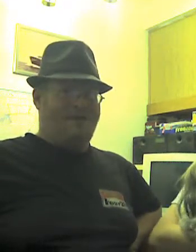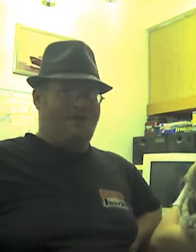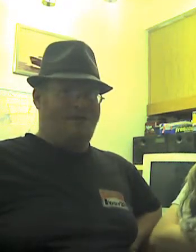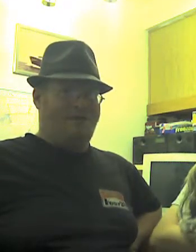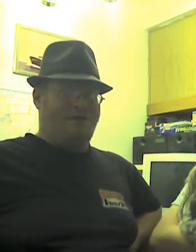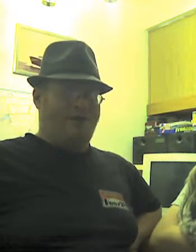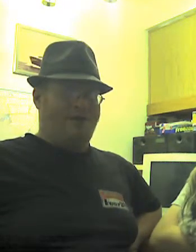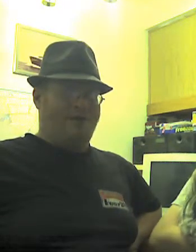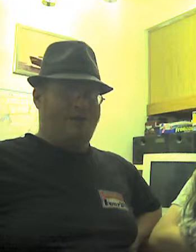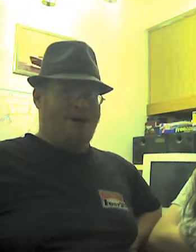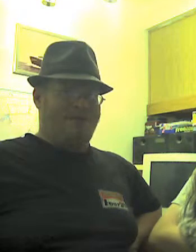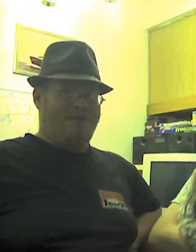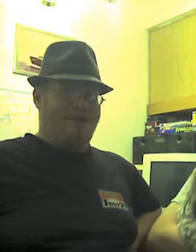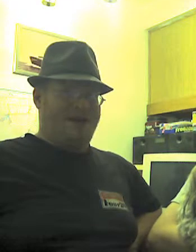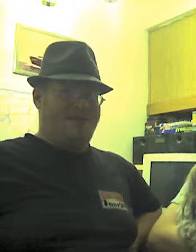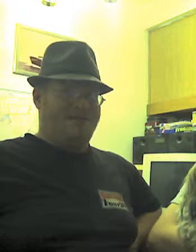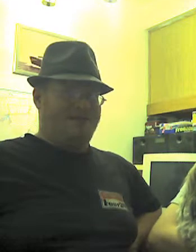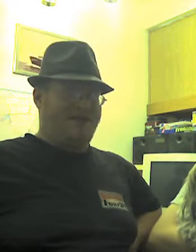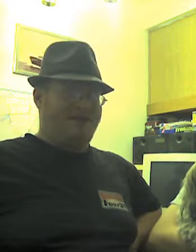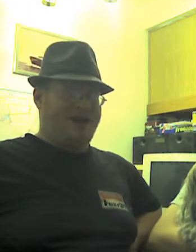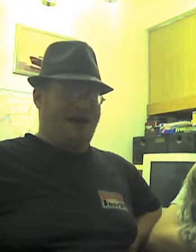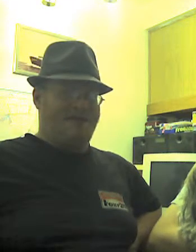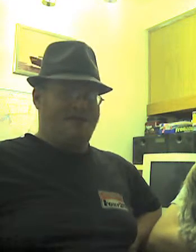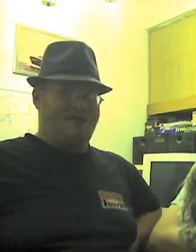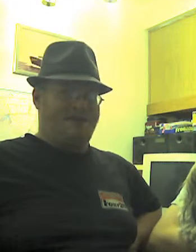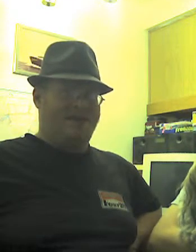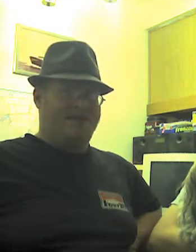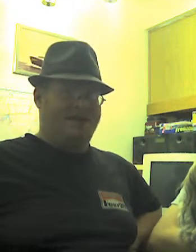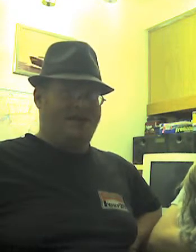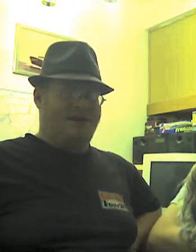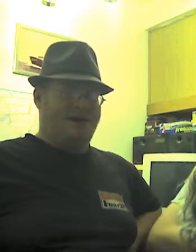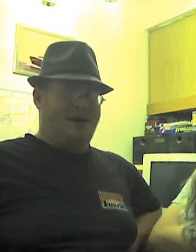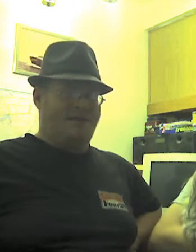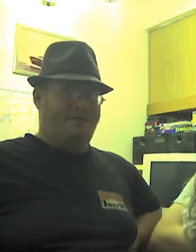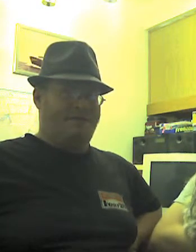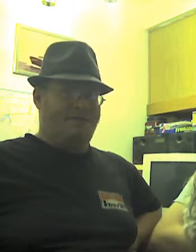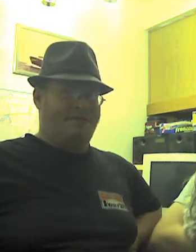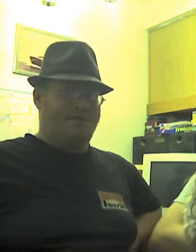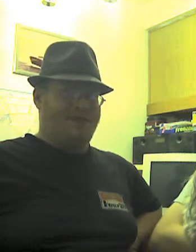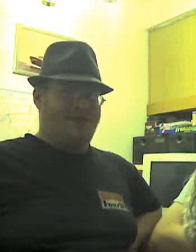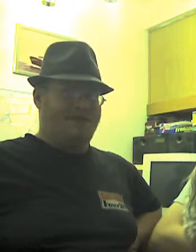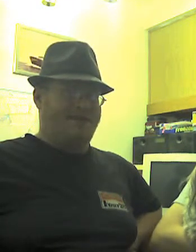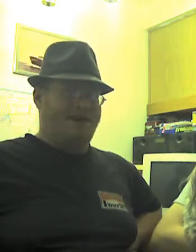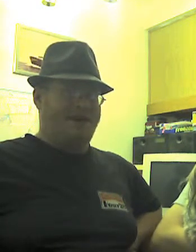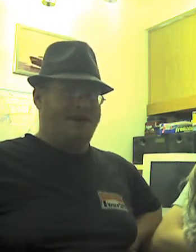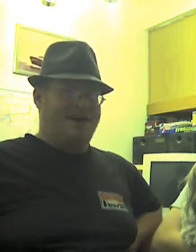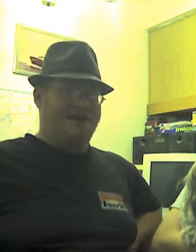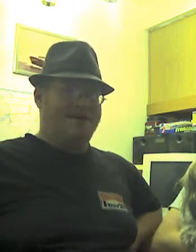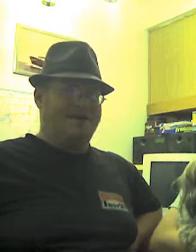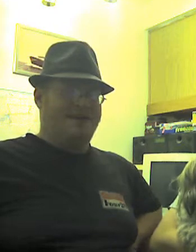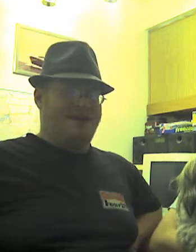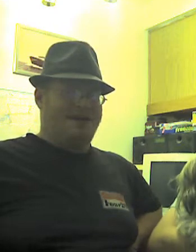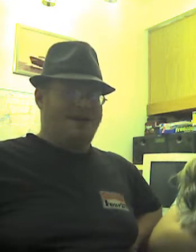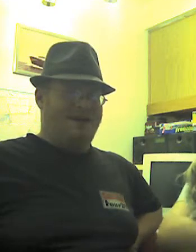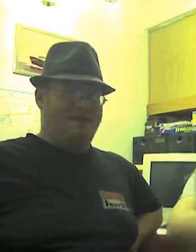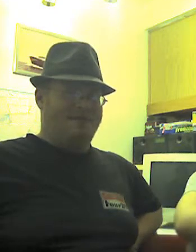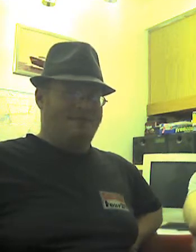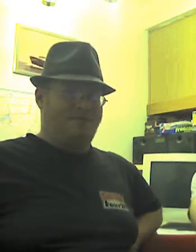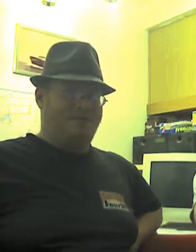an old friend from about ten years ago that I haven't seen. I've known him since 1989, before